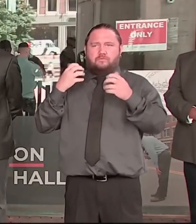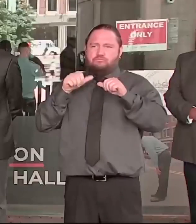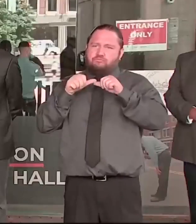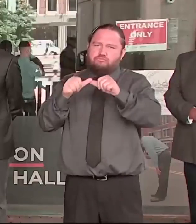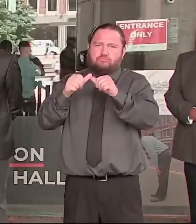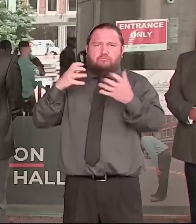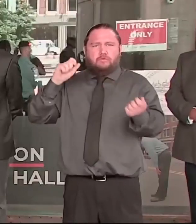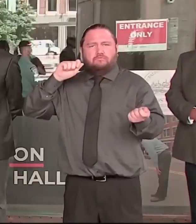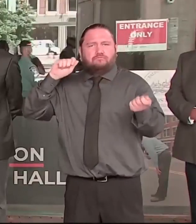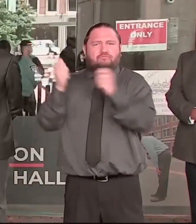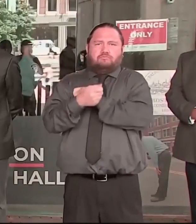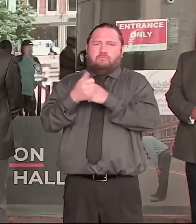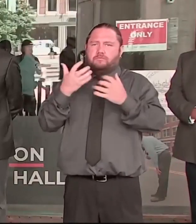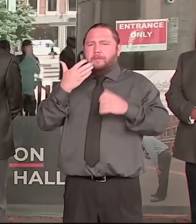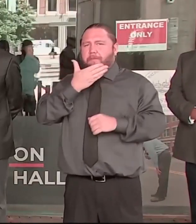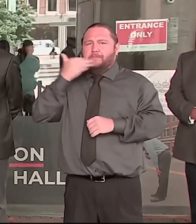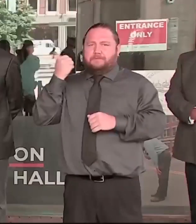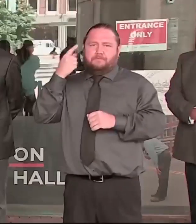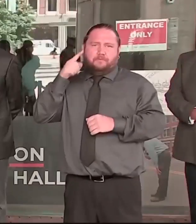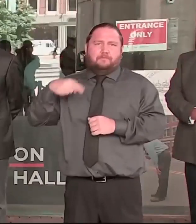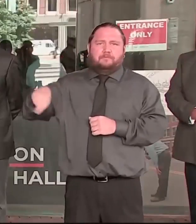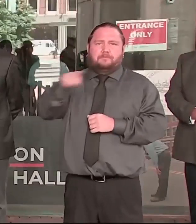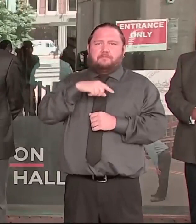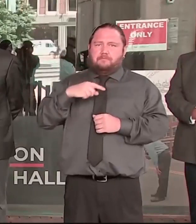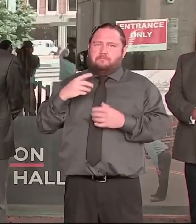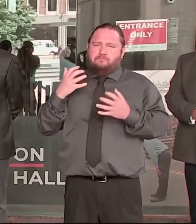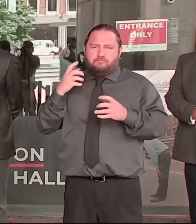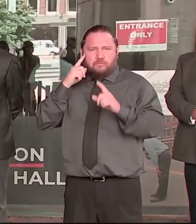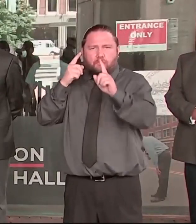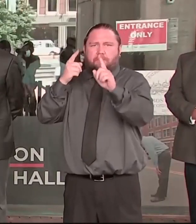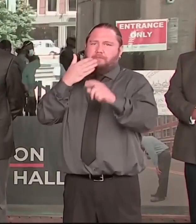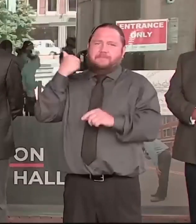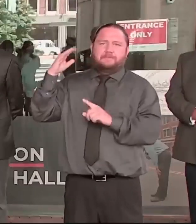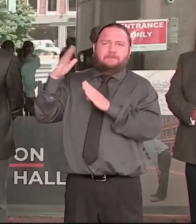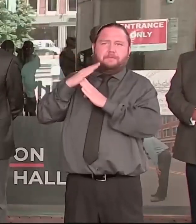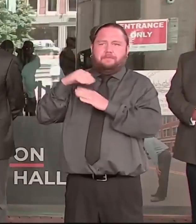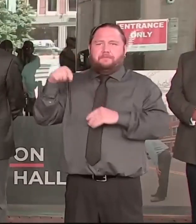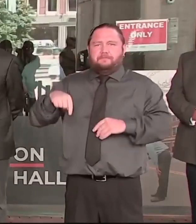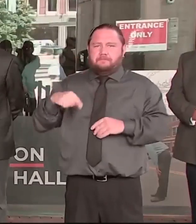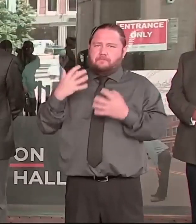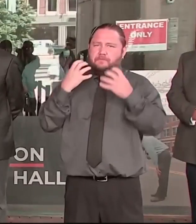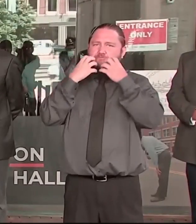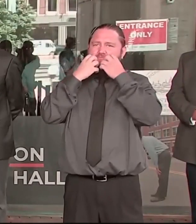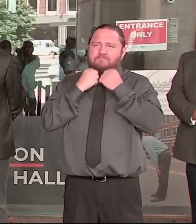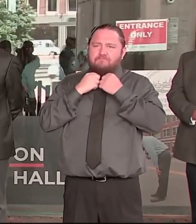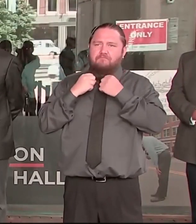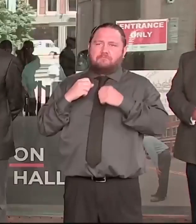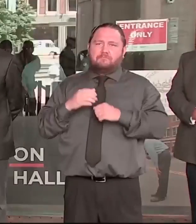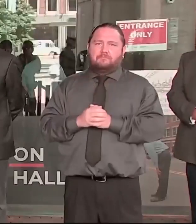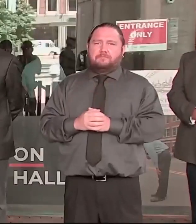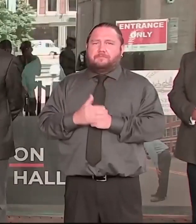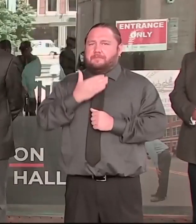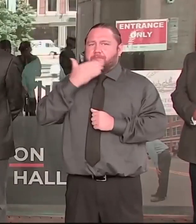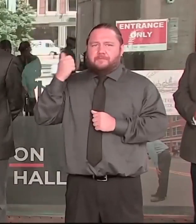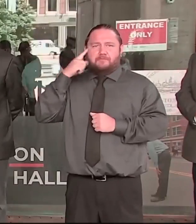and our city's promise of equal opportunity and justice for every single person.